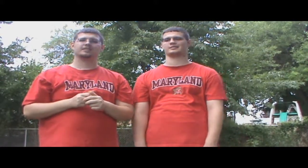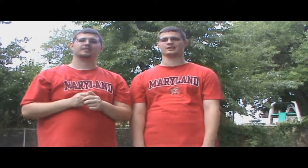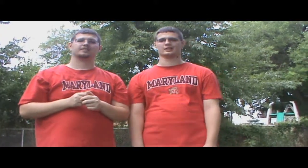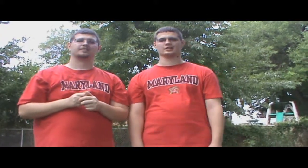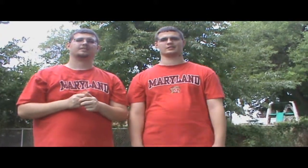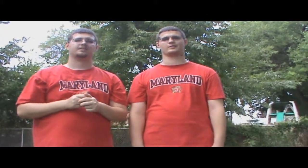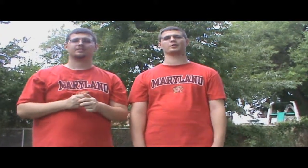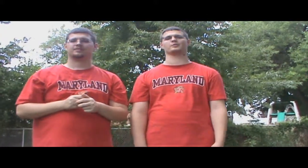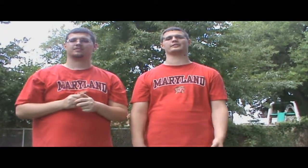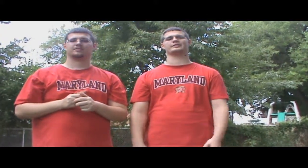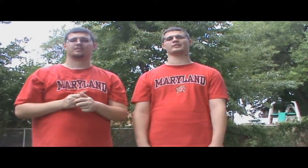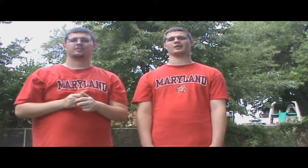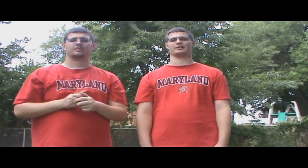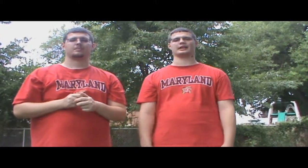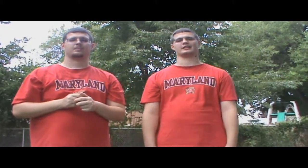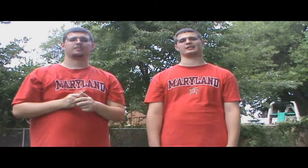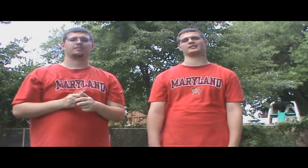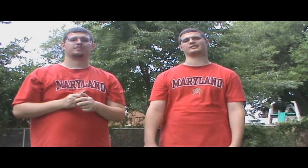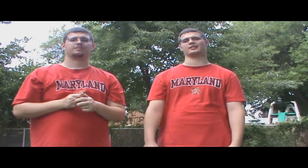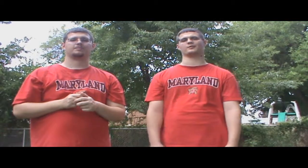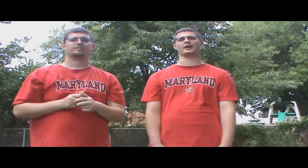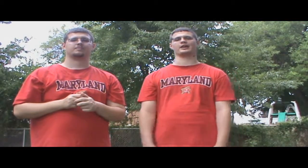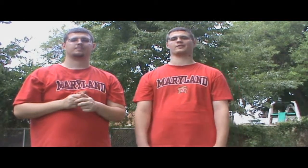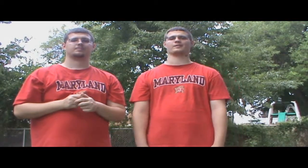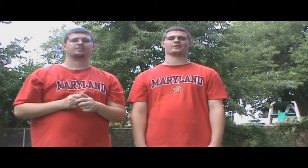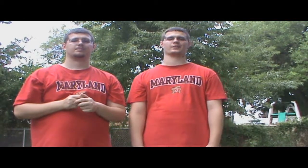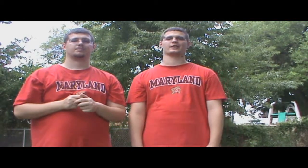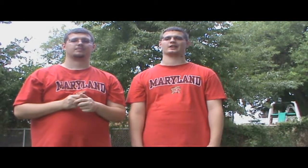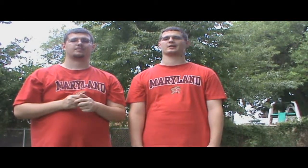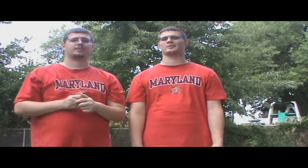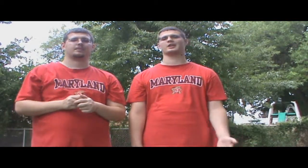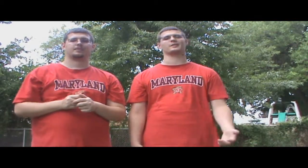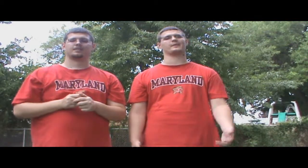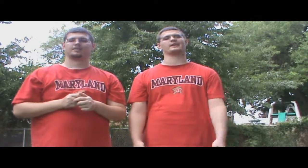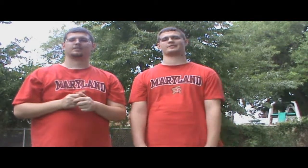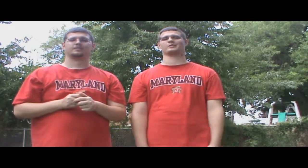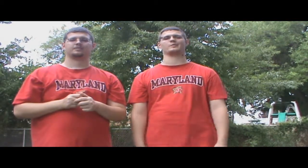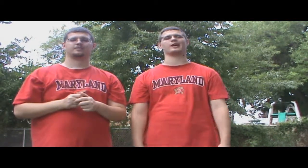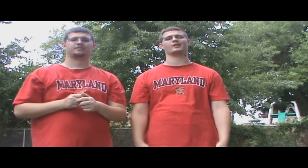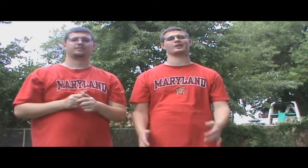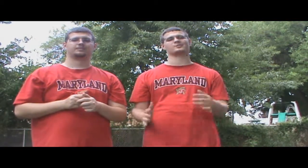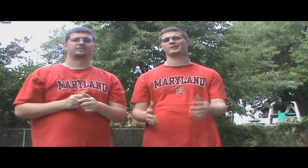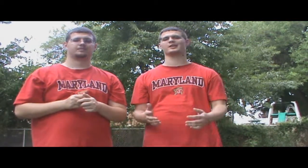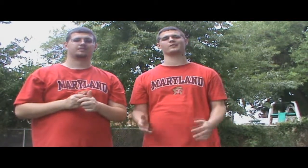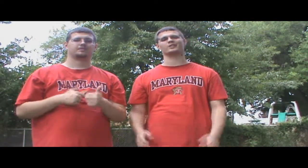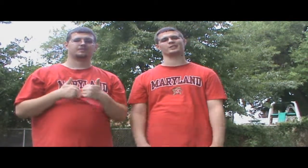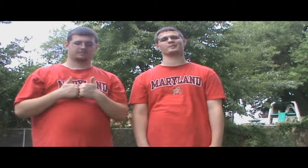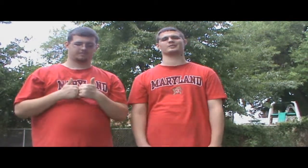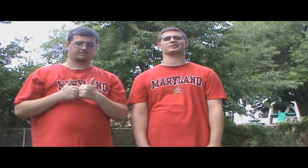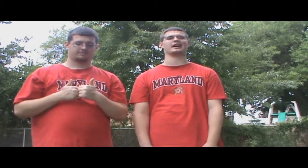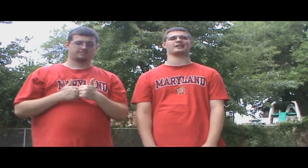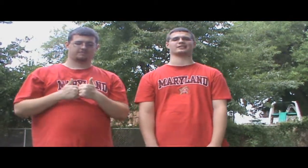few decades of now. But in the past, they were powerhouse. Maybe they could reclaim their status.